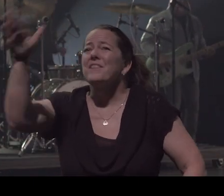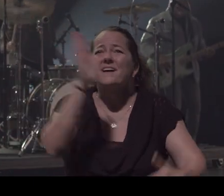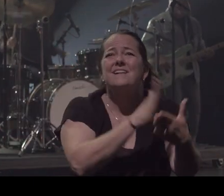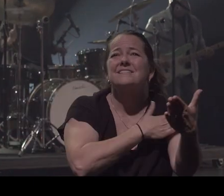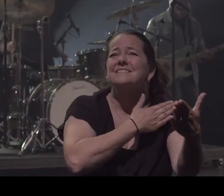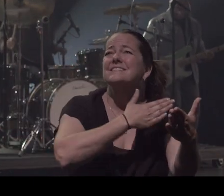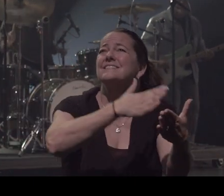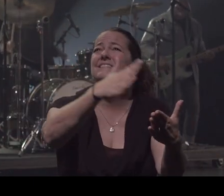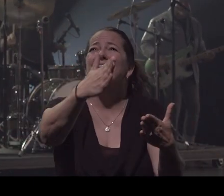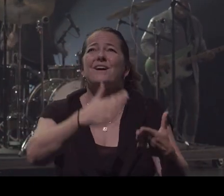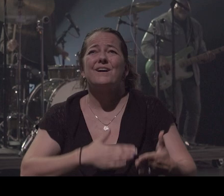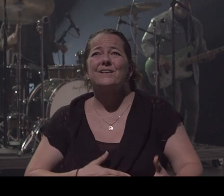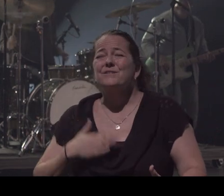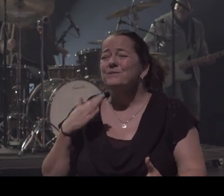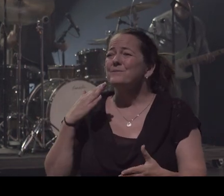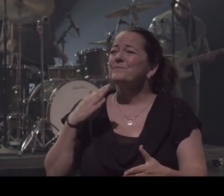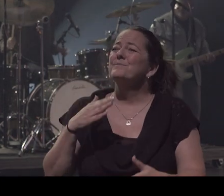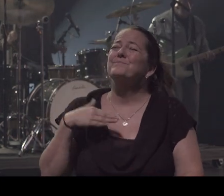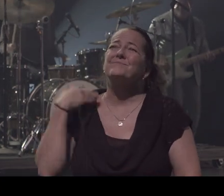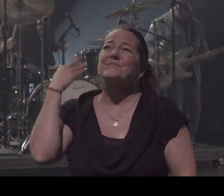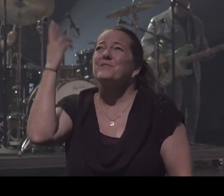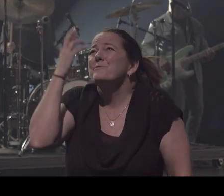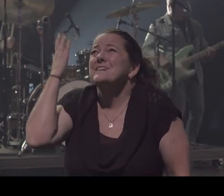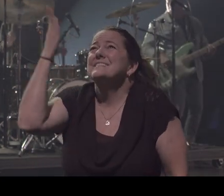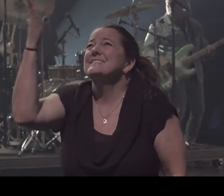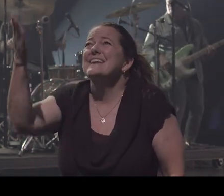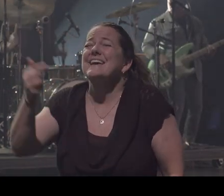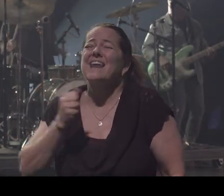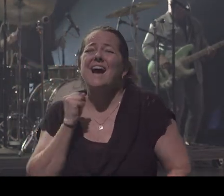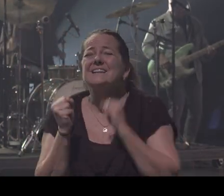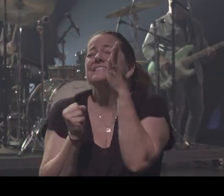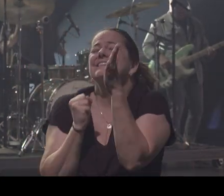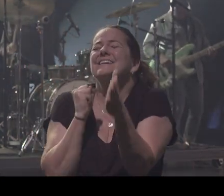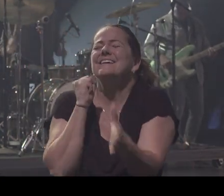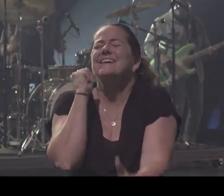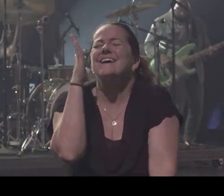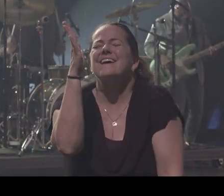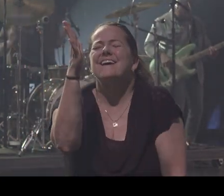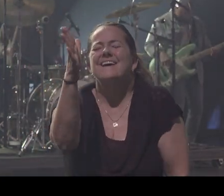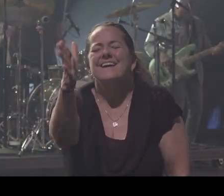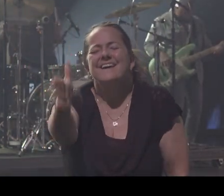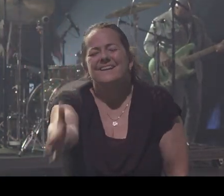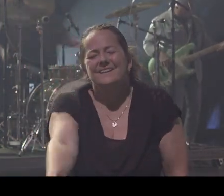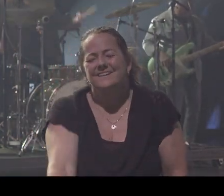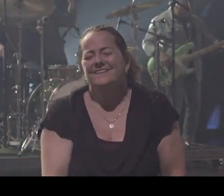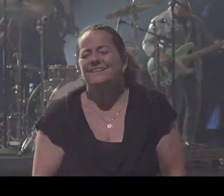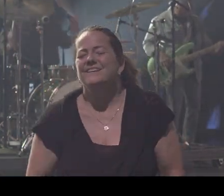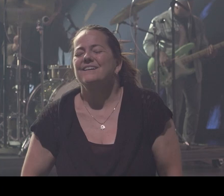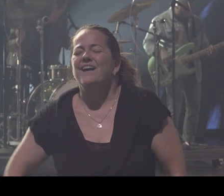you are the reason I'm singing, the song